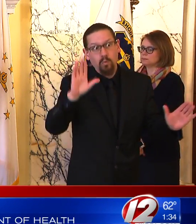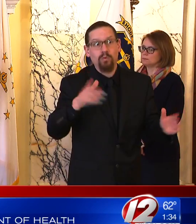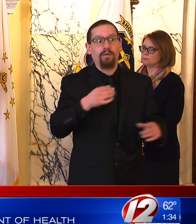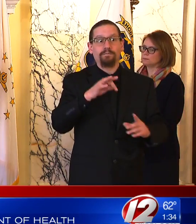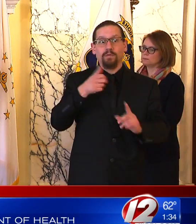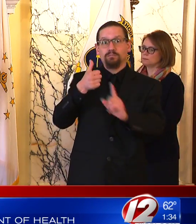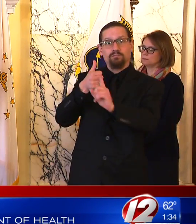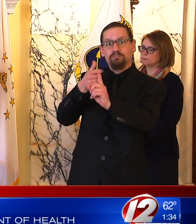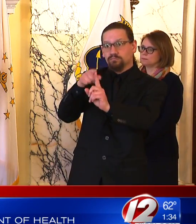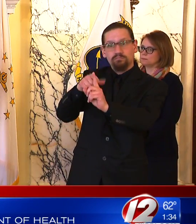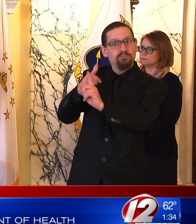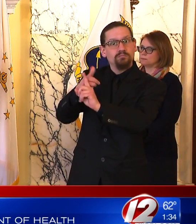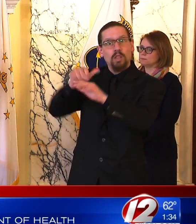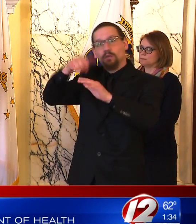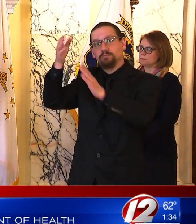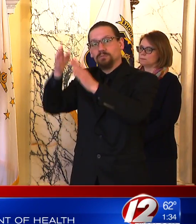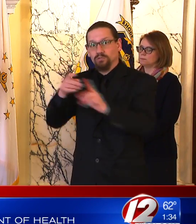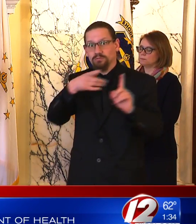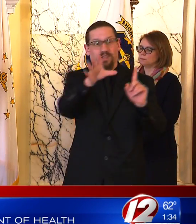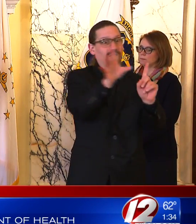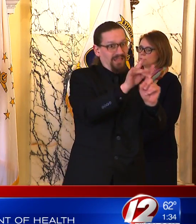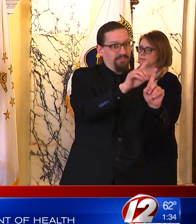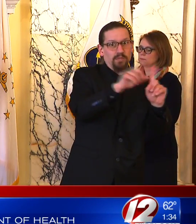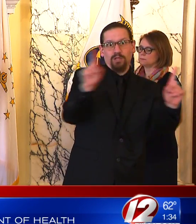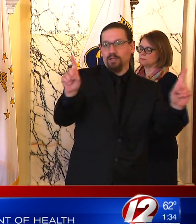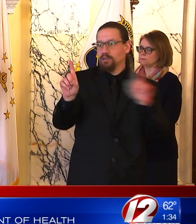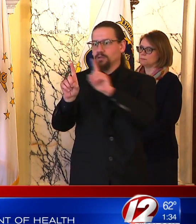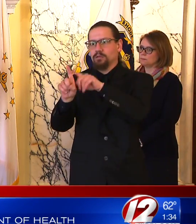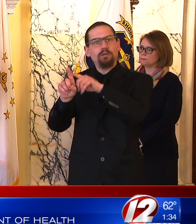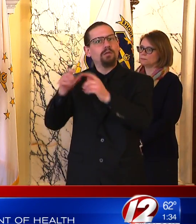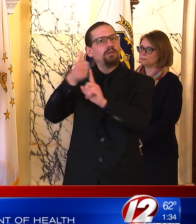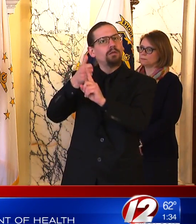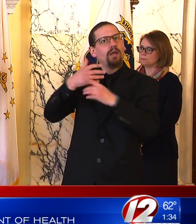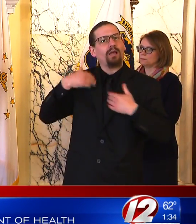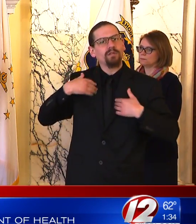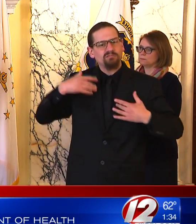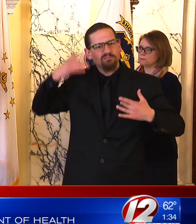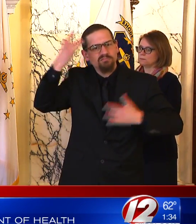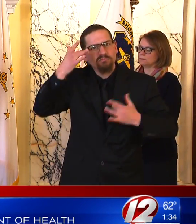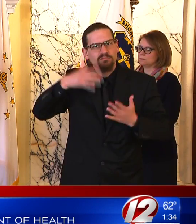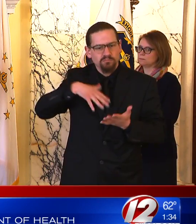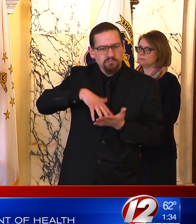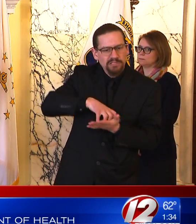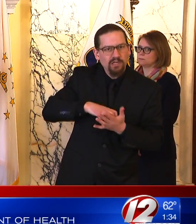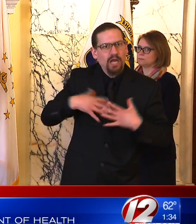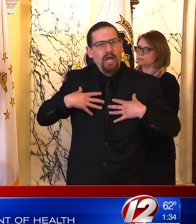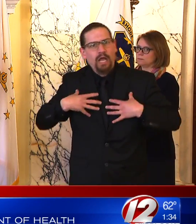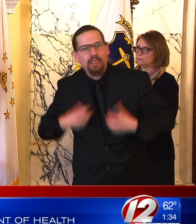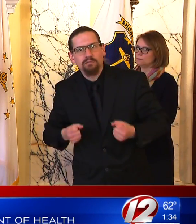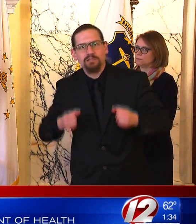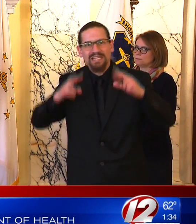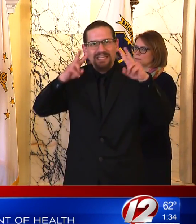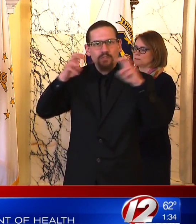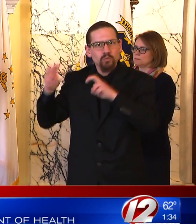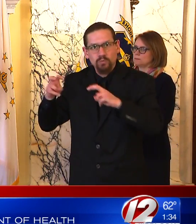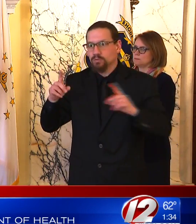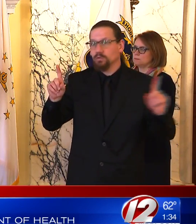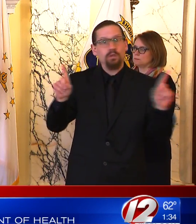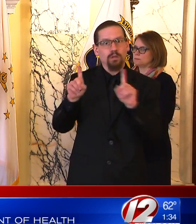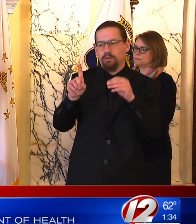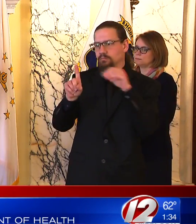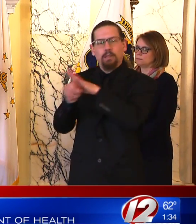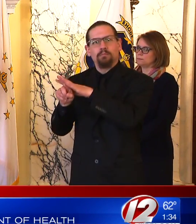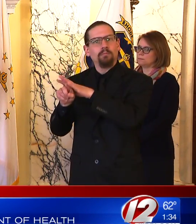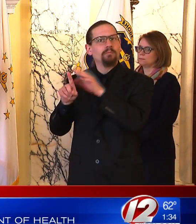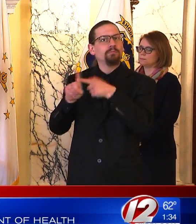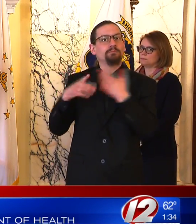the more effective we can be. While the official quarantine for those students, for example,